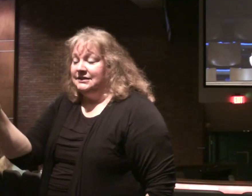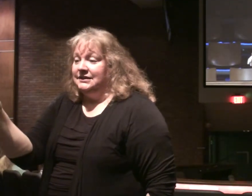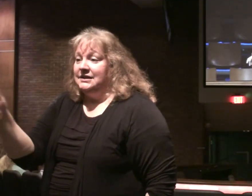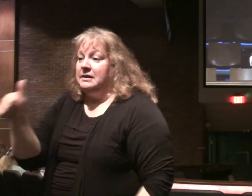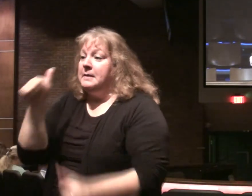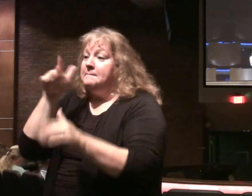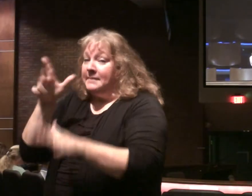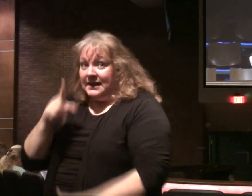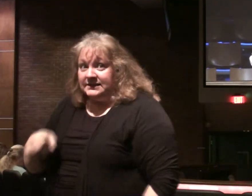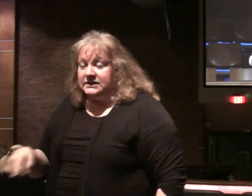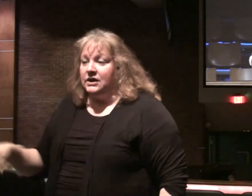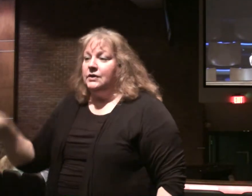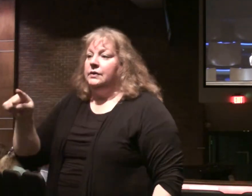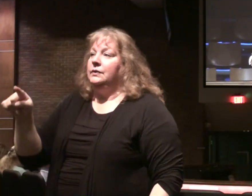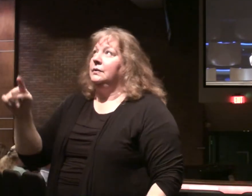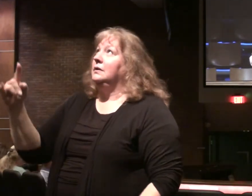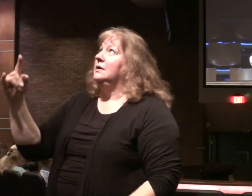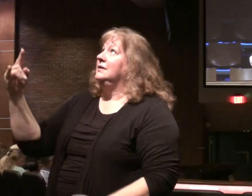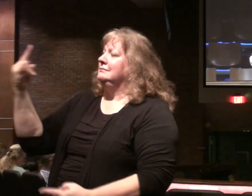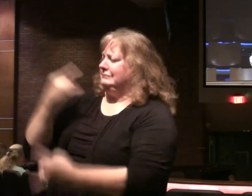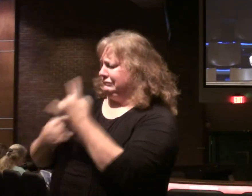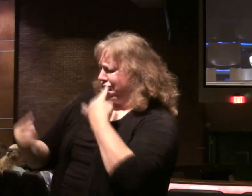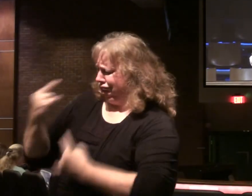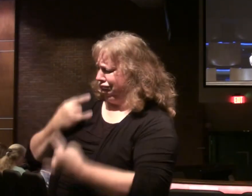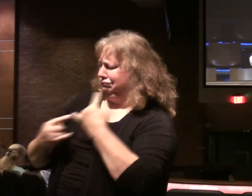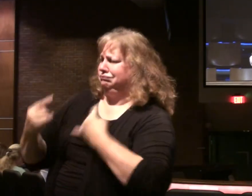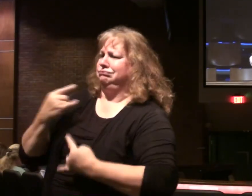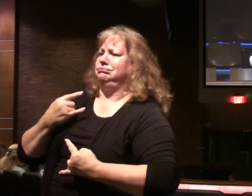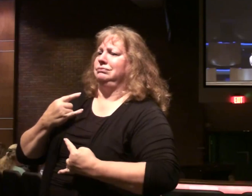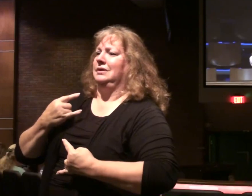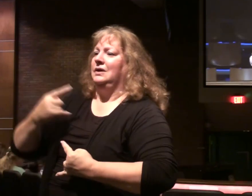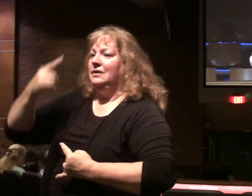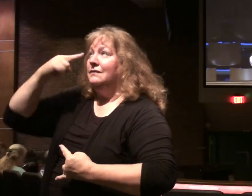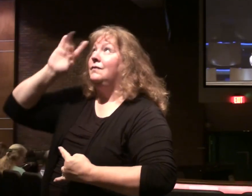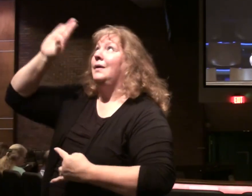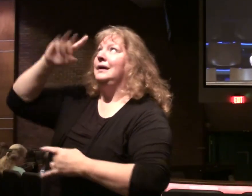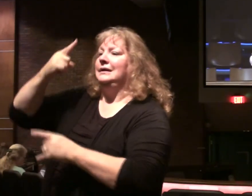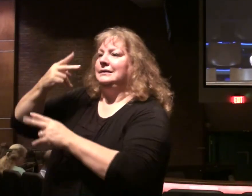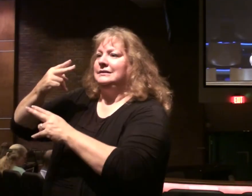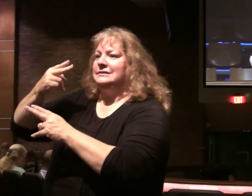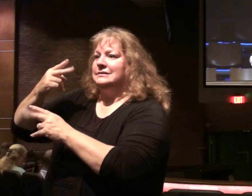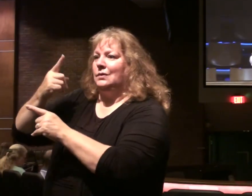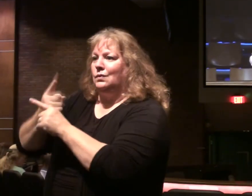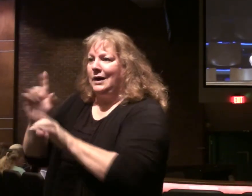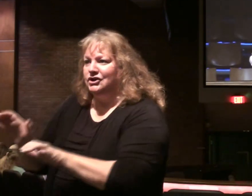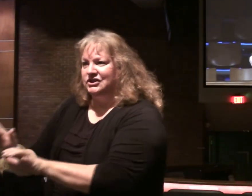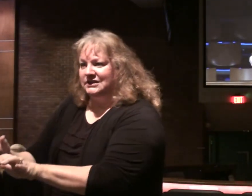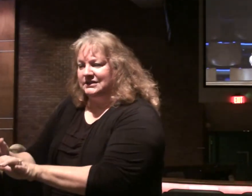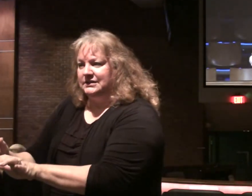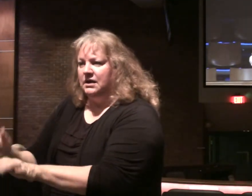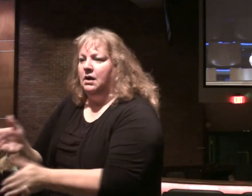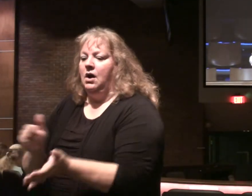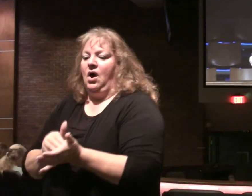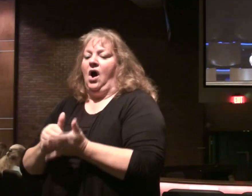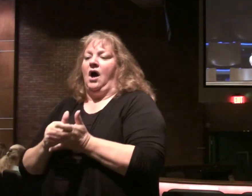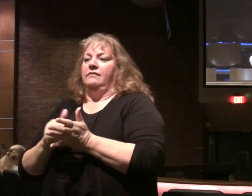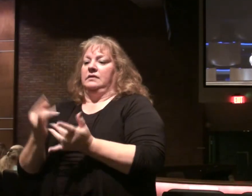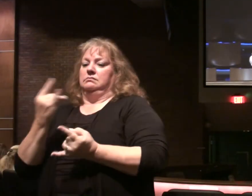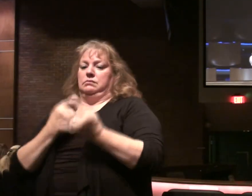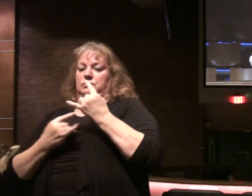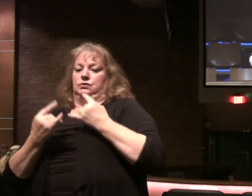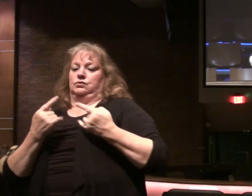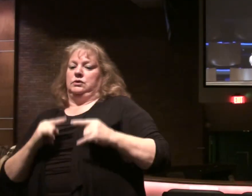Blessed are you when you have been persecuted. For the sake of righteousness. Now note that. Many times the persecution